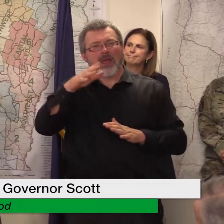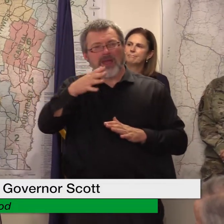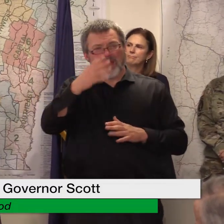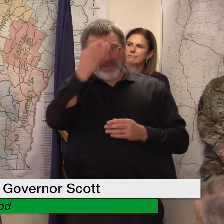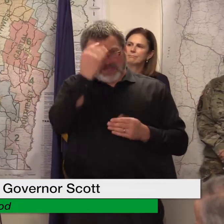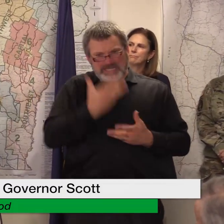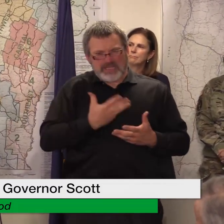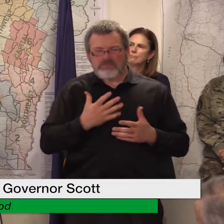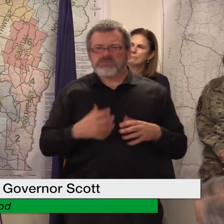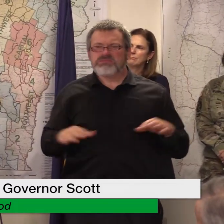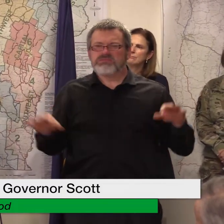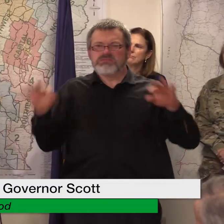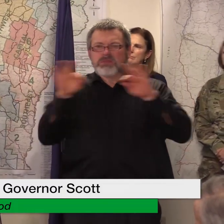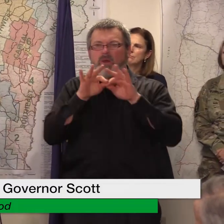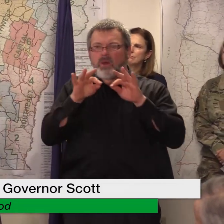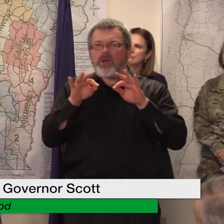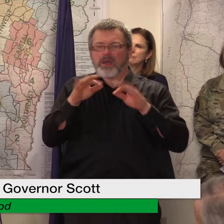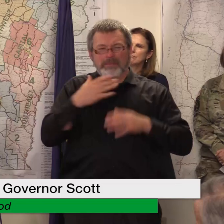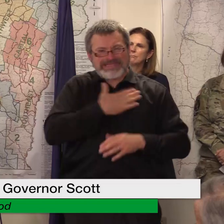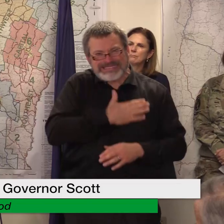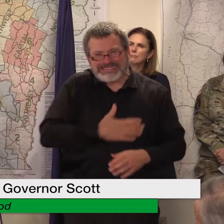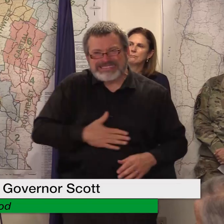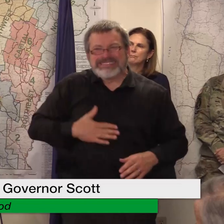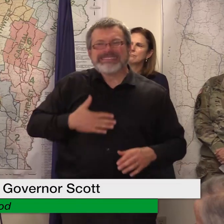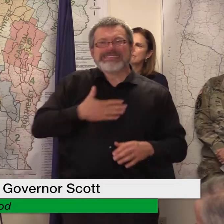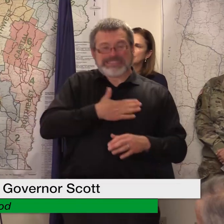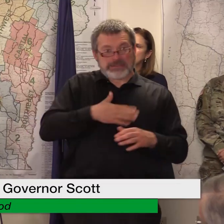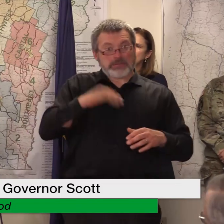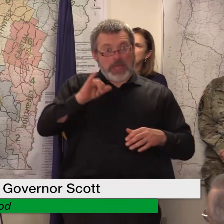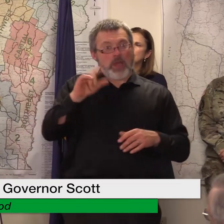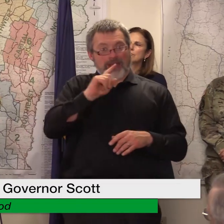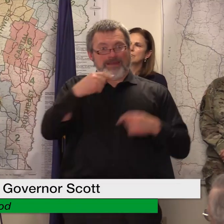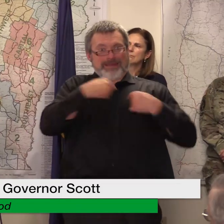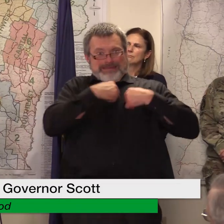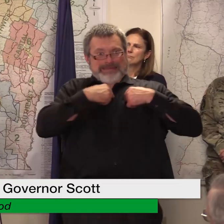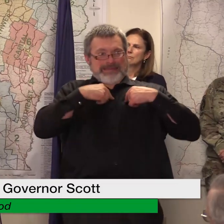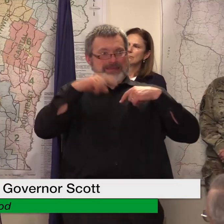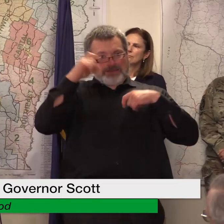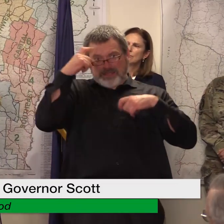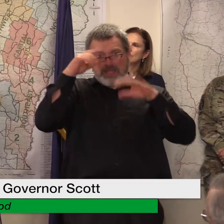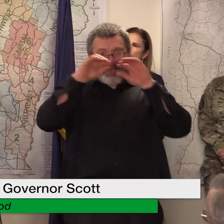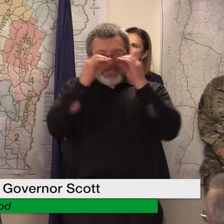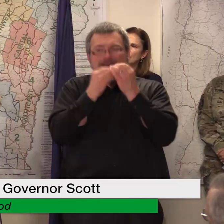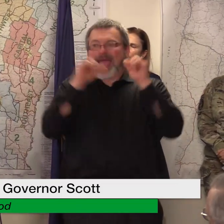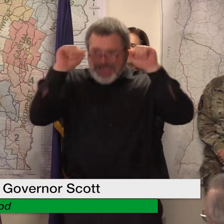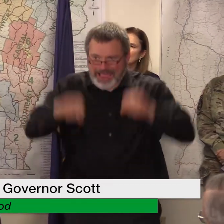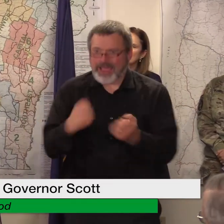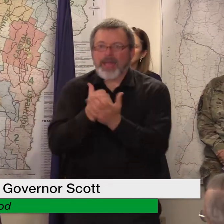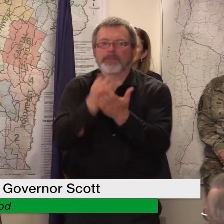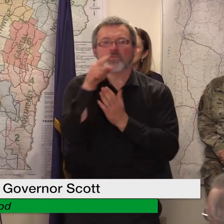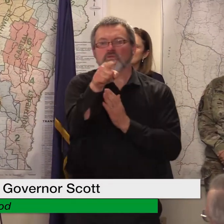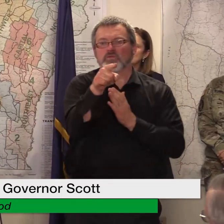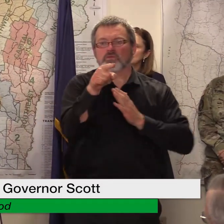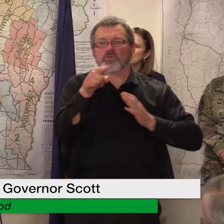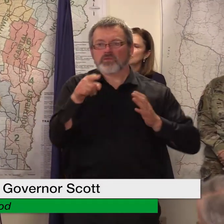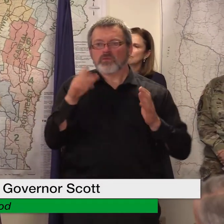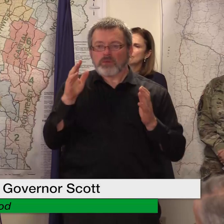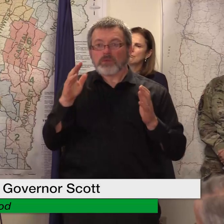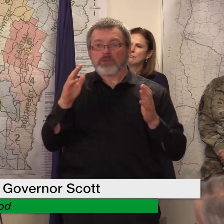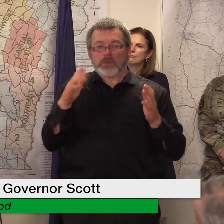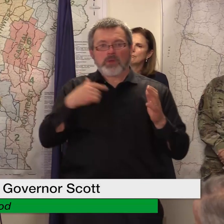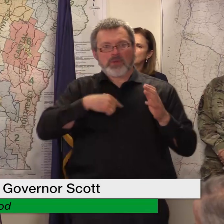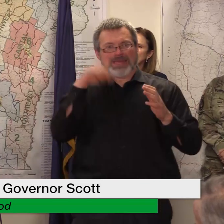it well please report it because it helps it helps the state look at this in totality and may be able to